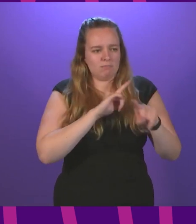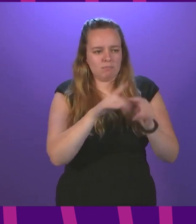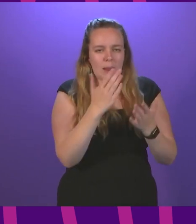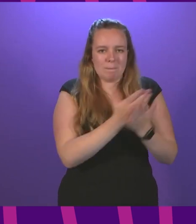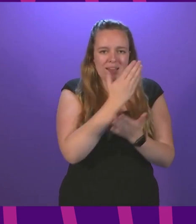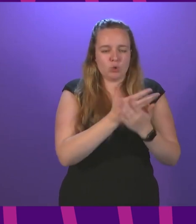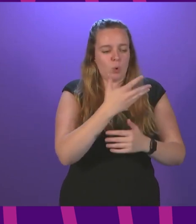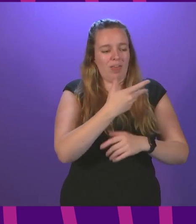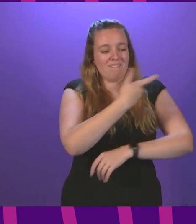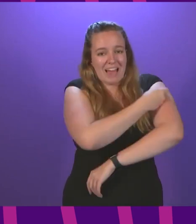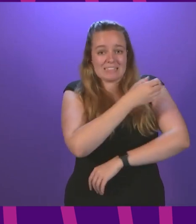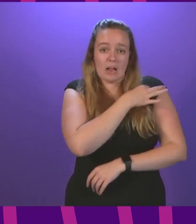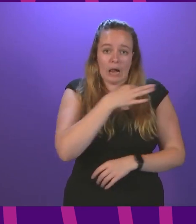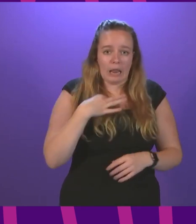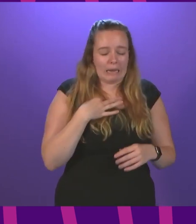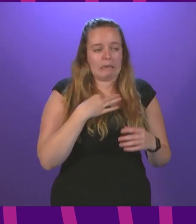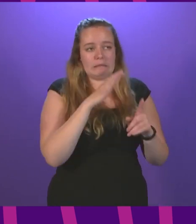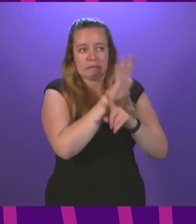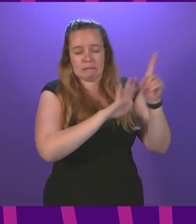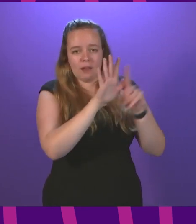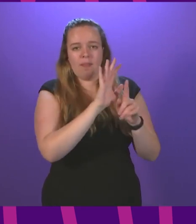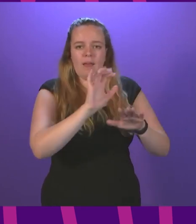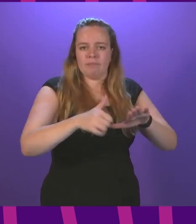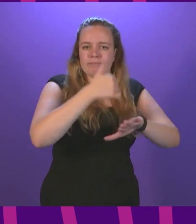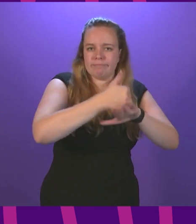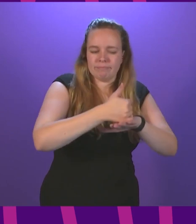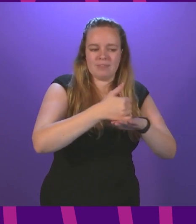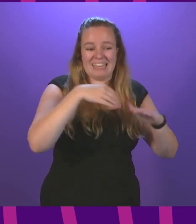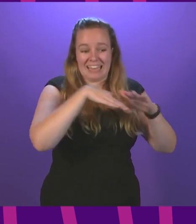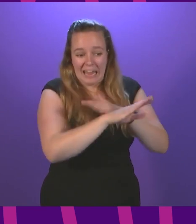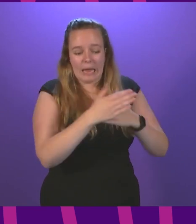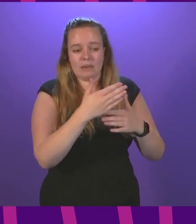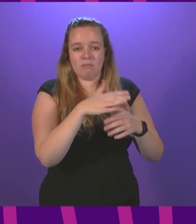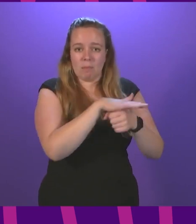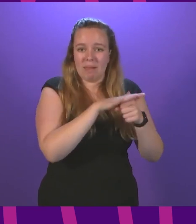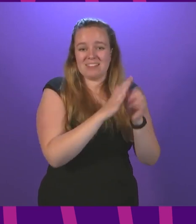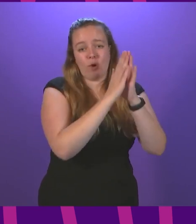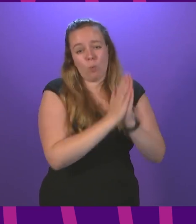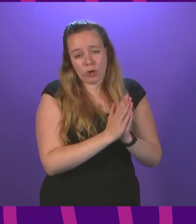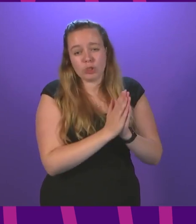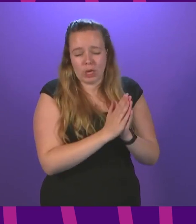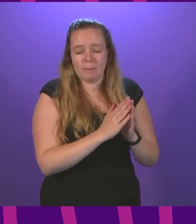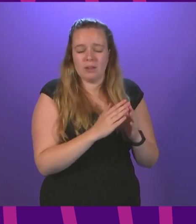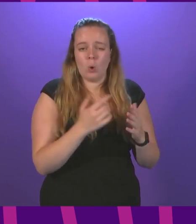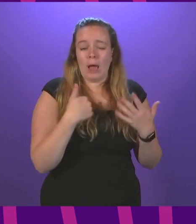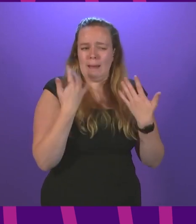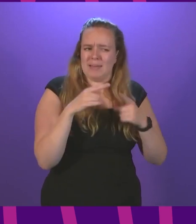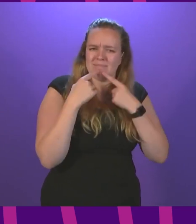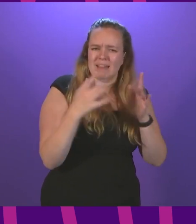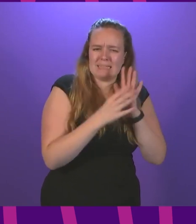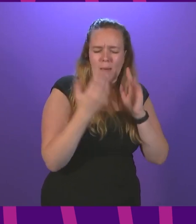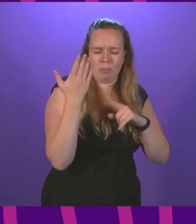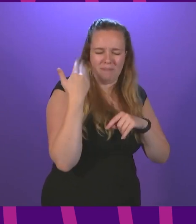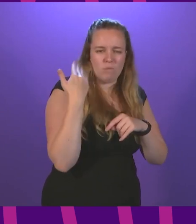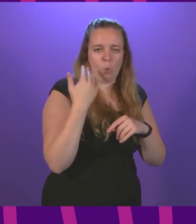vaccine clinics in some parts of the country are situated within places of worship so i think i've cited this example before